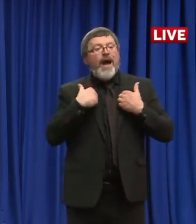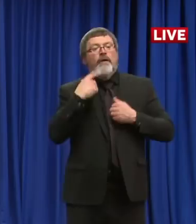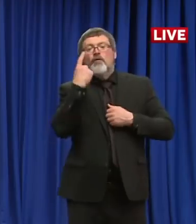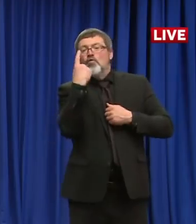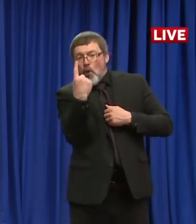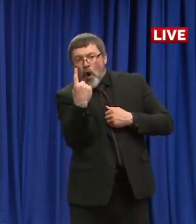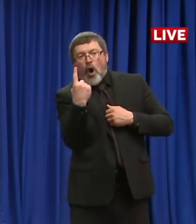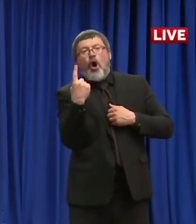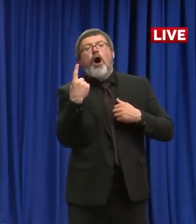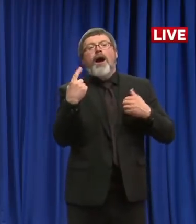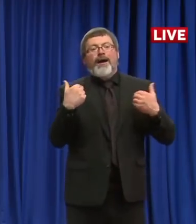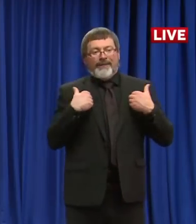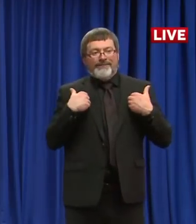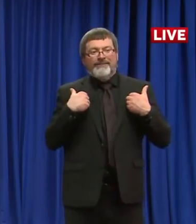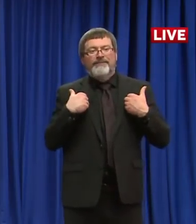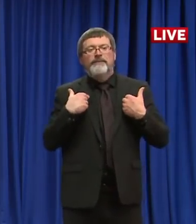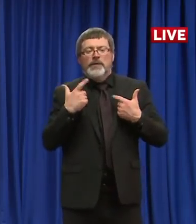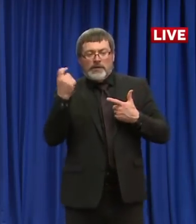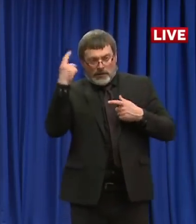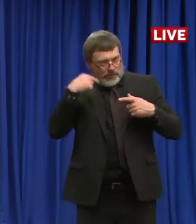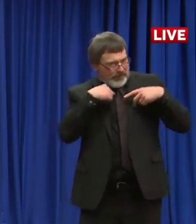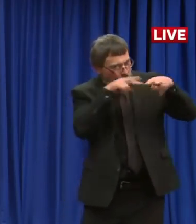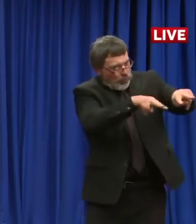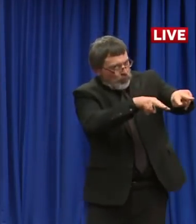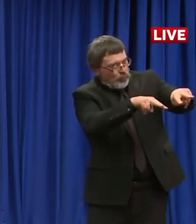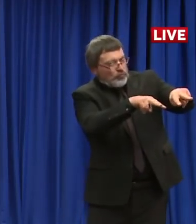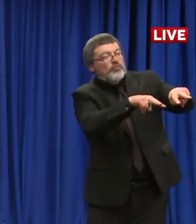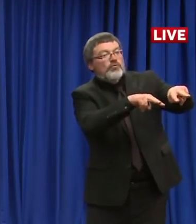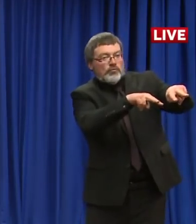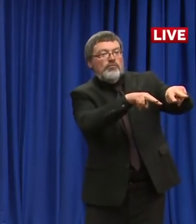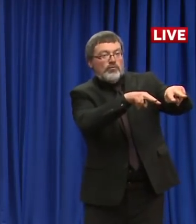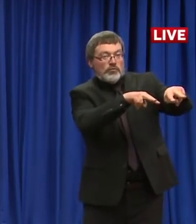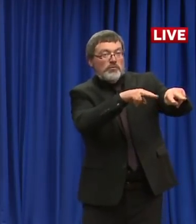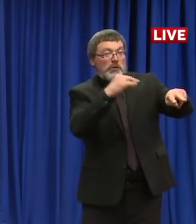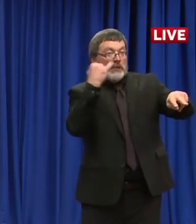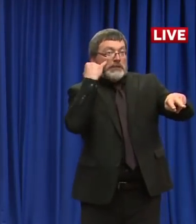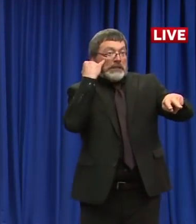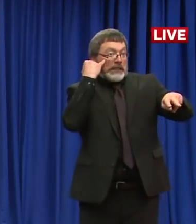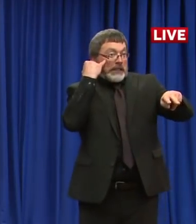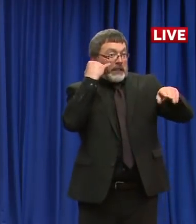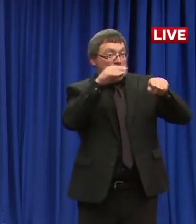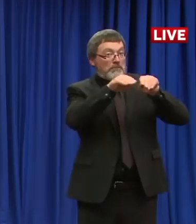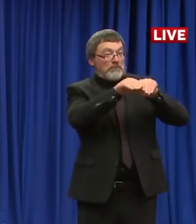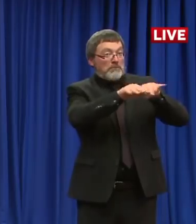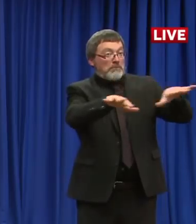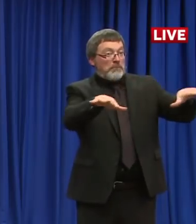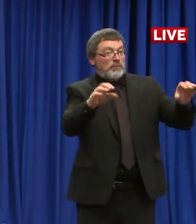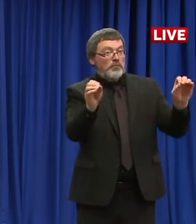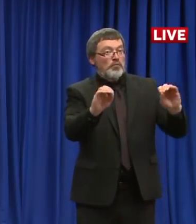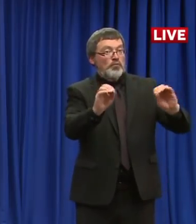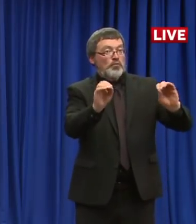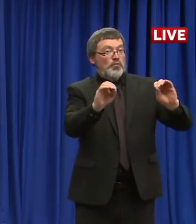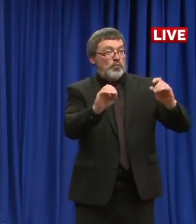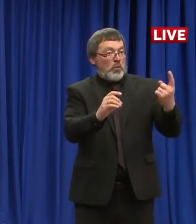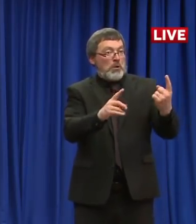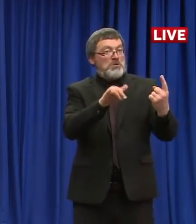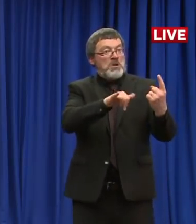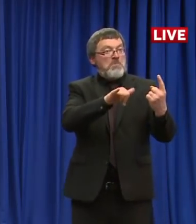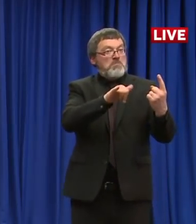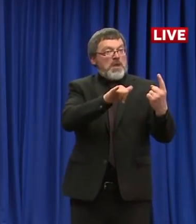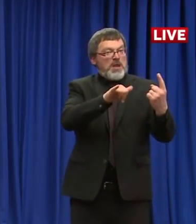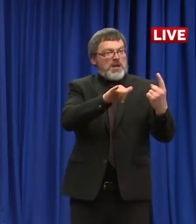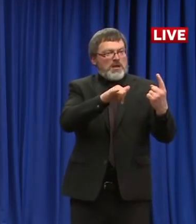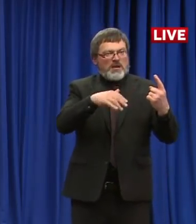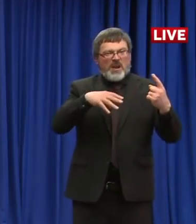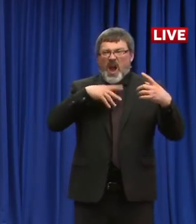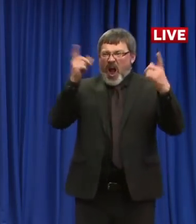of watching or a week of watching, we see that it doesn't go beyond that one person. Uh, so there's, we don't feel there's any reason